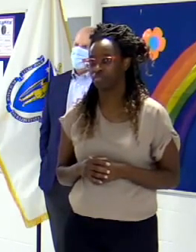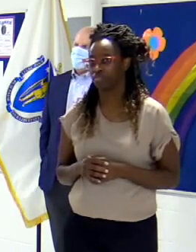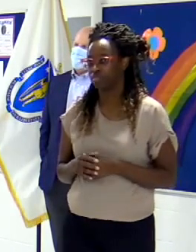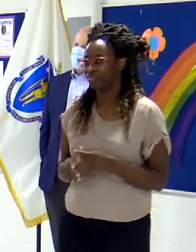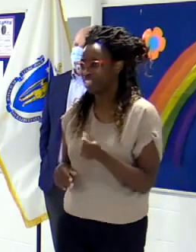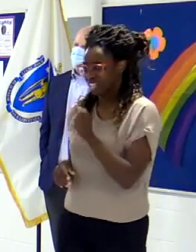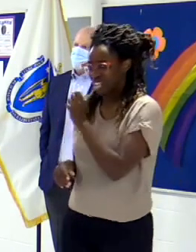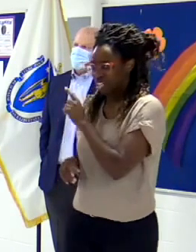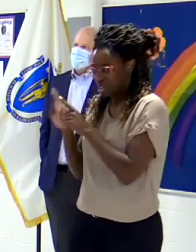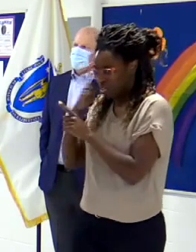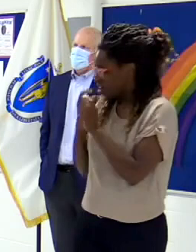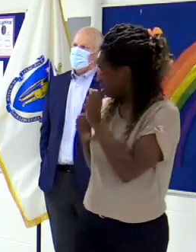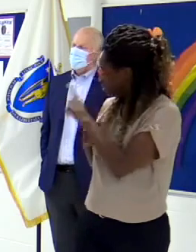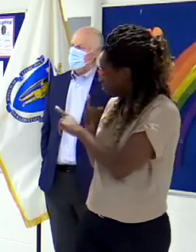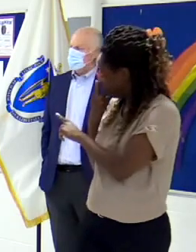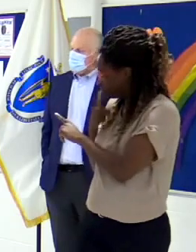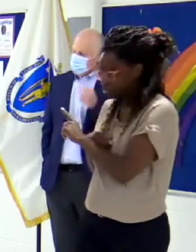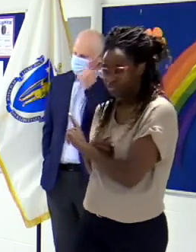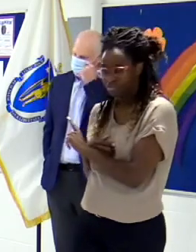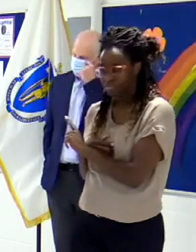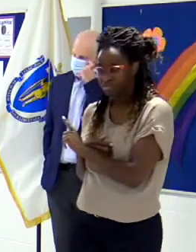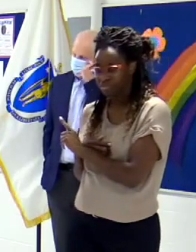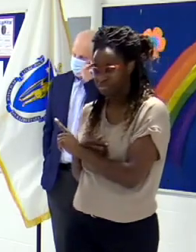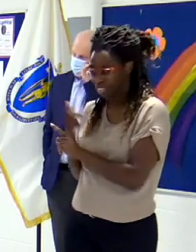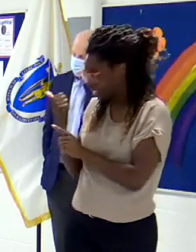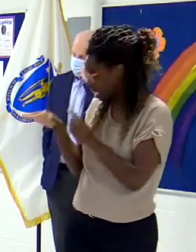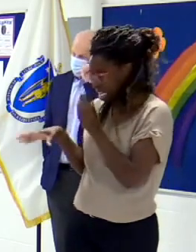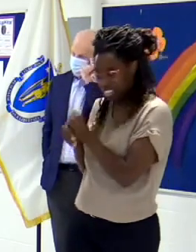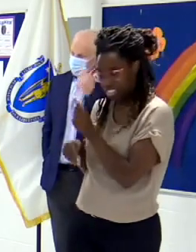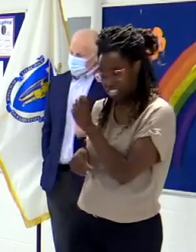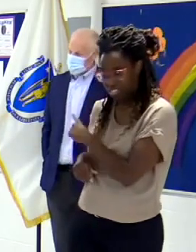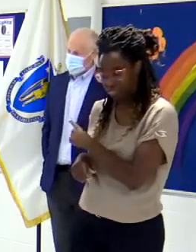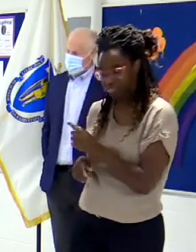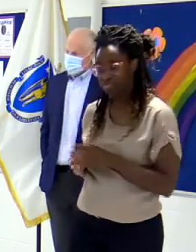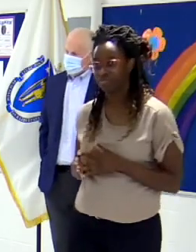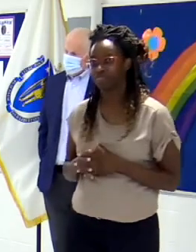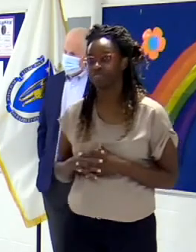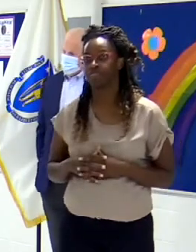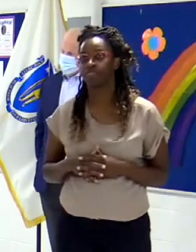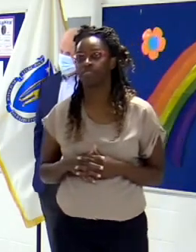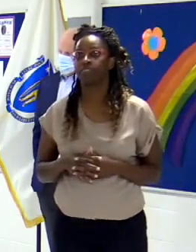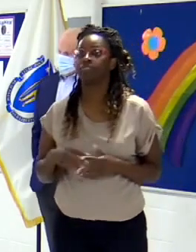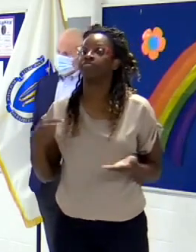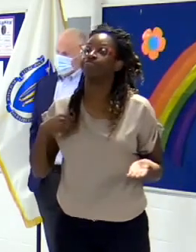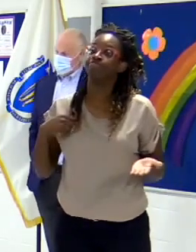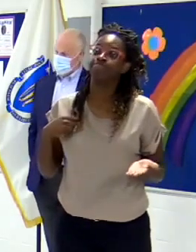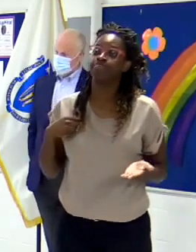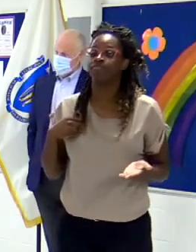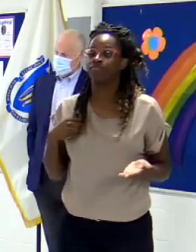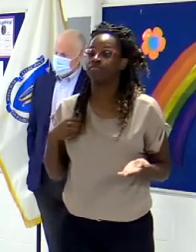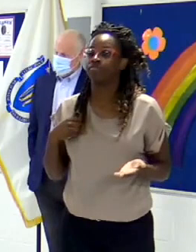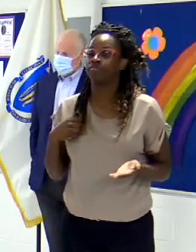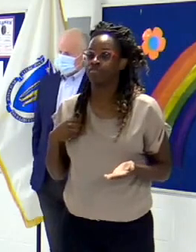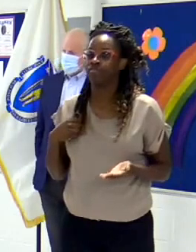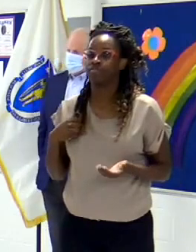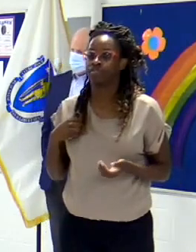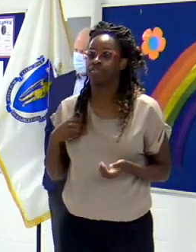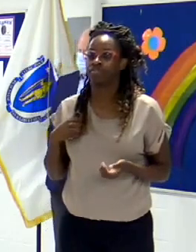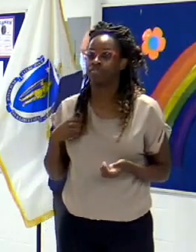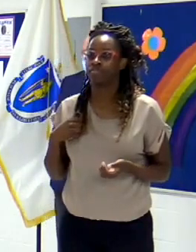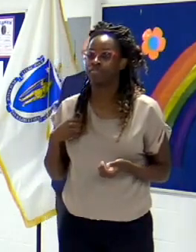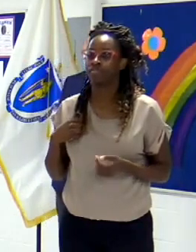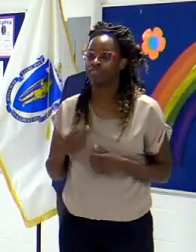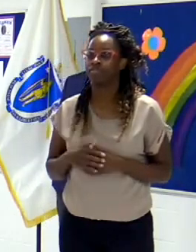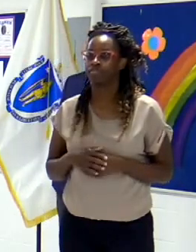Jeff, if you want to add anything to that, but it seems to me that, um, one of the things that's always been true when dealing with a lot of the issues